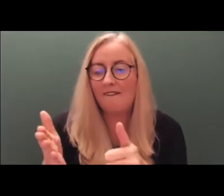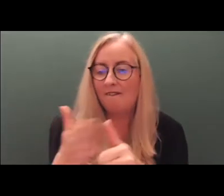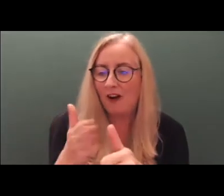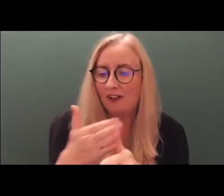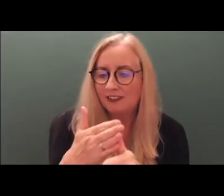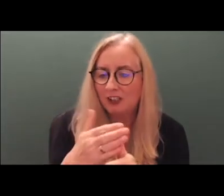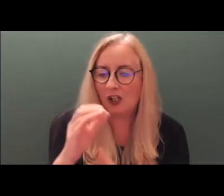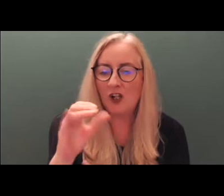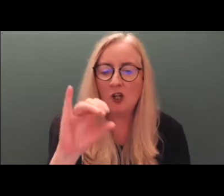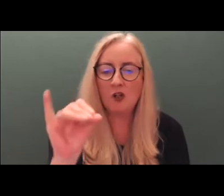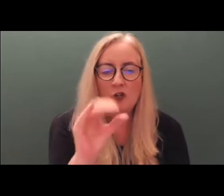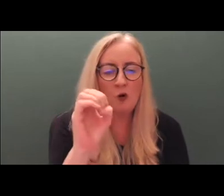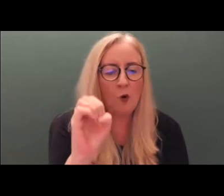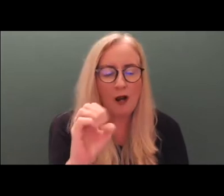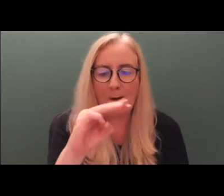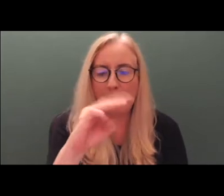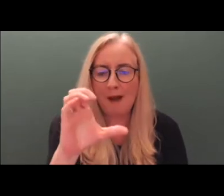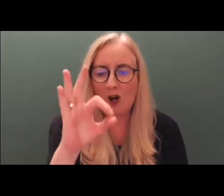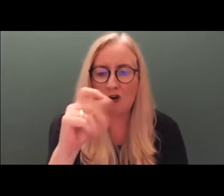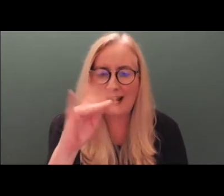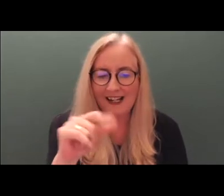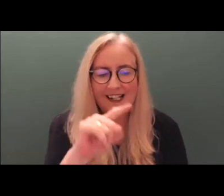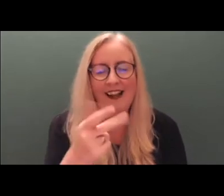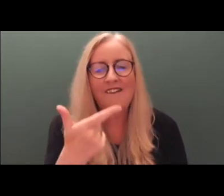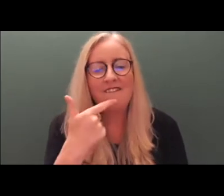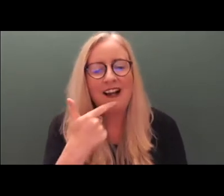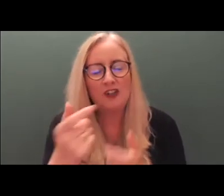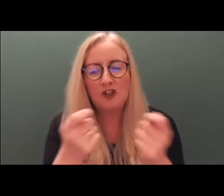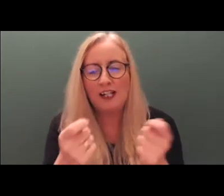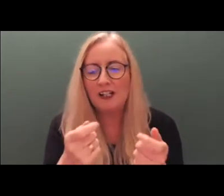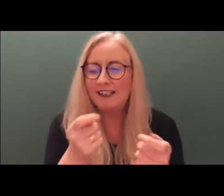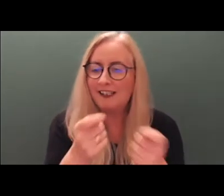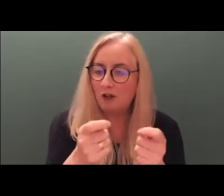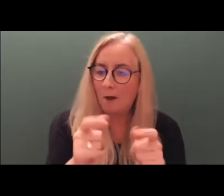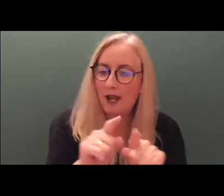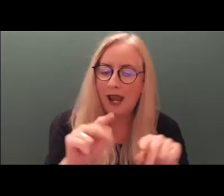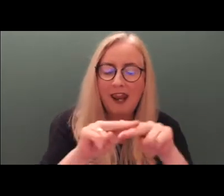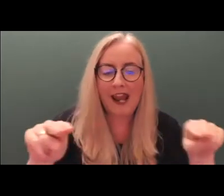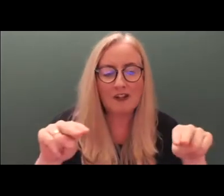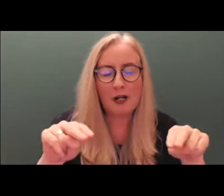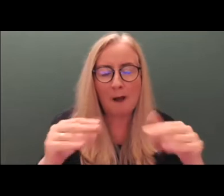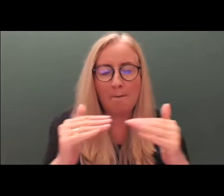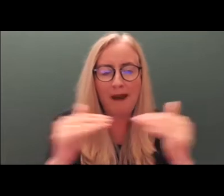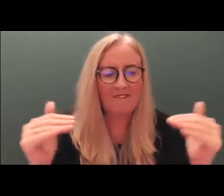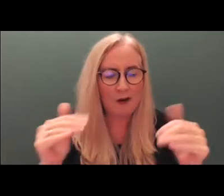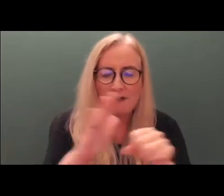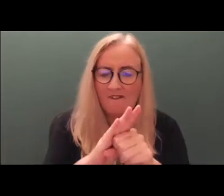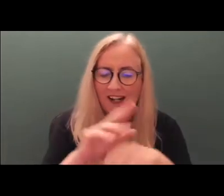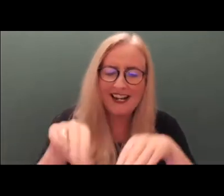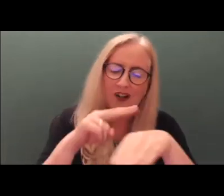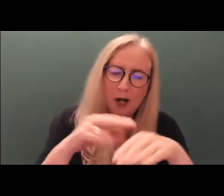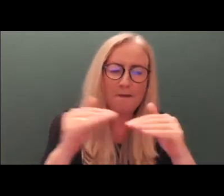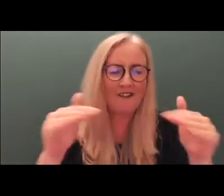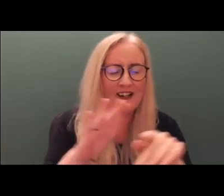joined by Joe McGrath. Joe is the Vice Chair of the steering group of the National Platform for Self Advocates. He's also the Ministerial